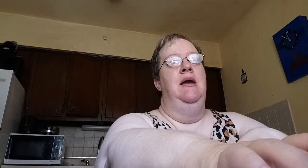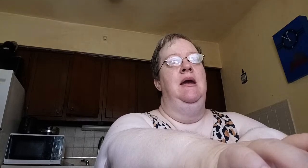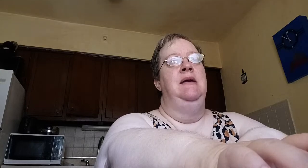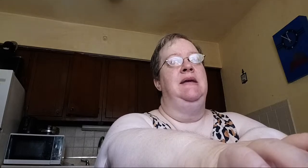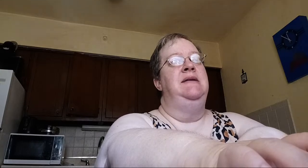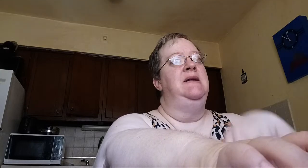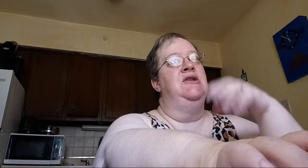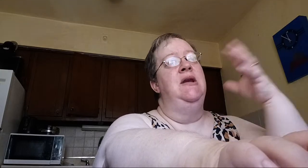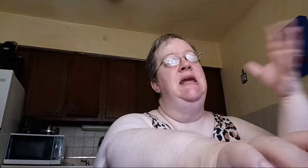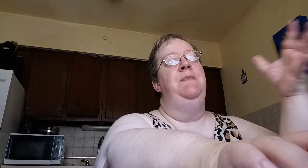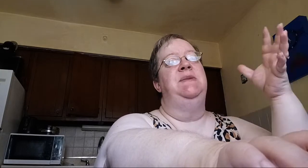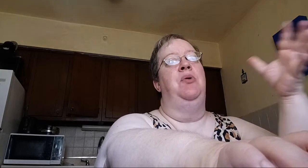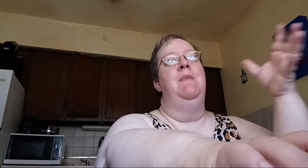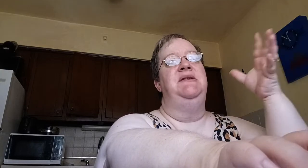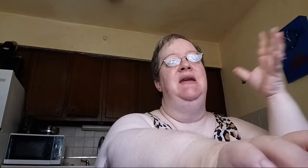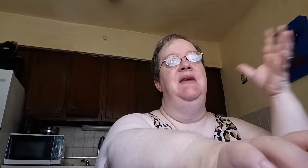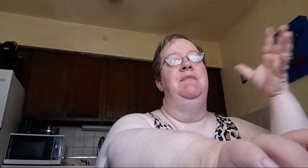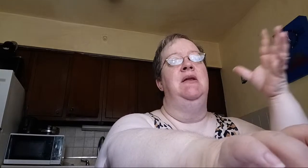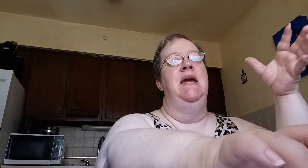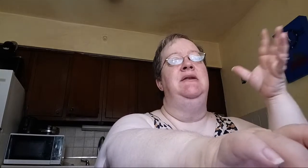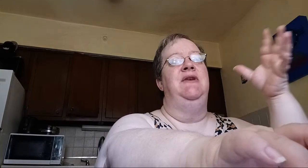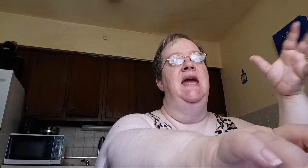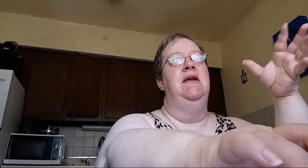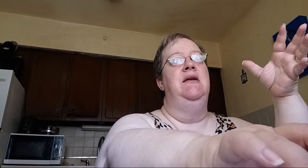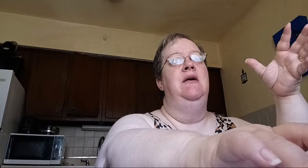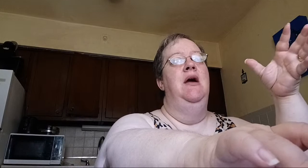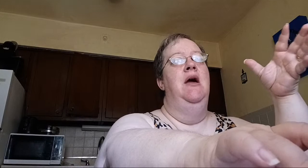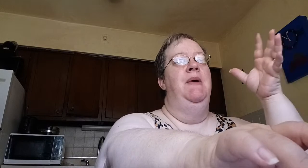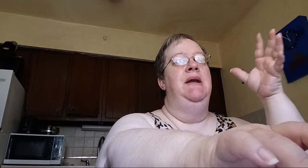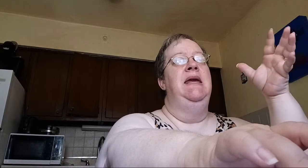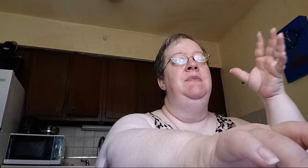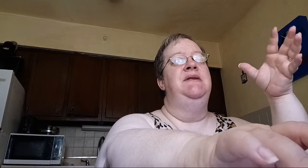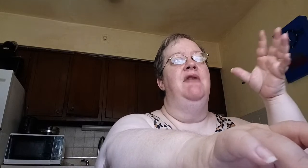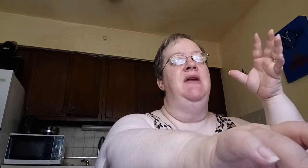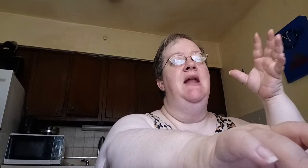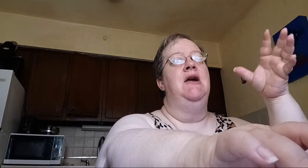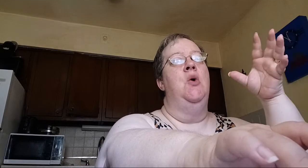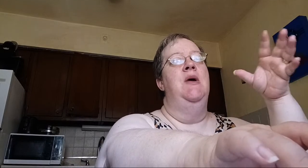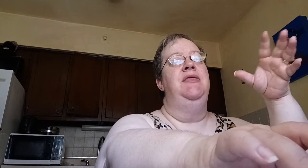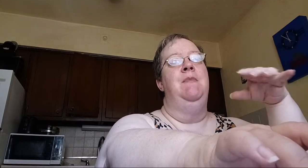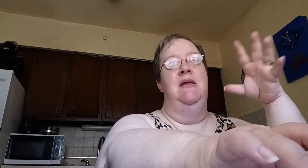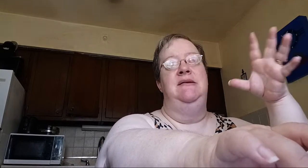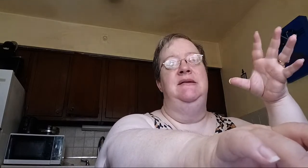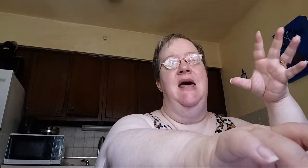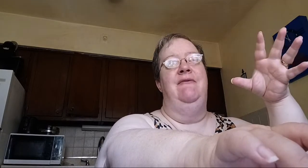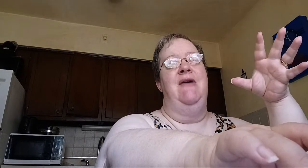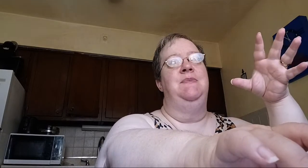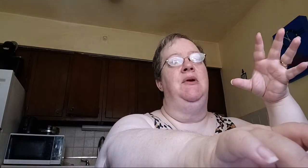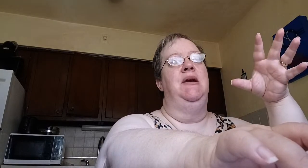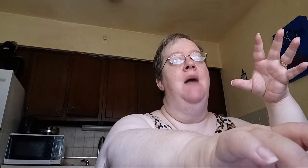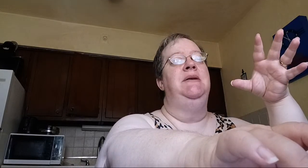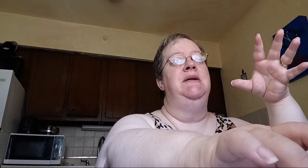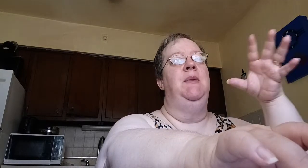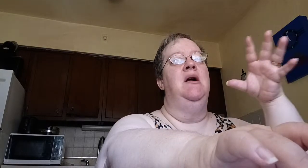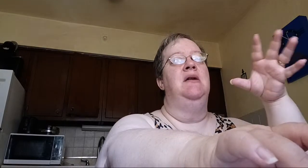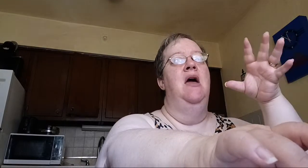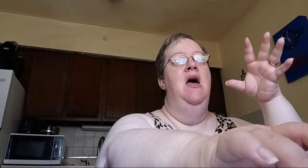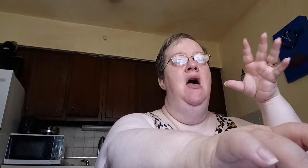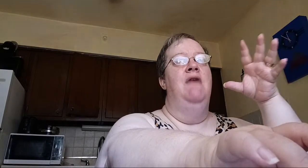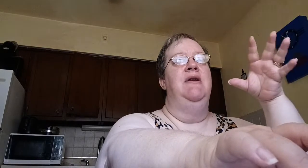he's going to keep his promise to give them the land of Canaan, but he himself cannot go with them. This is out of Asbury Commentary, because of their